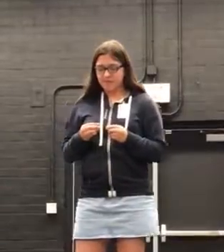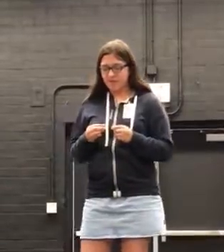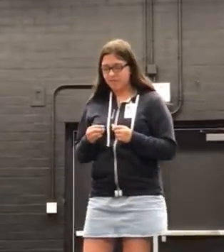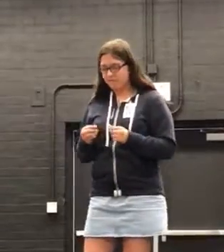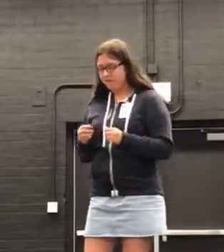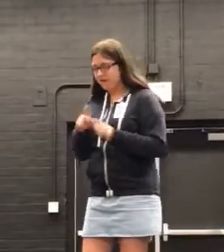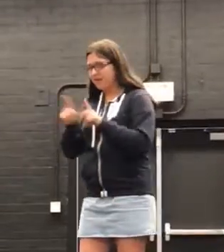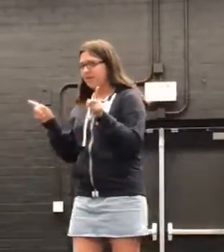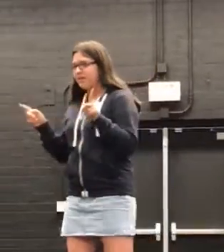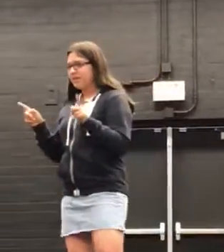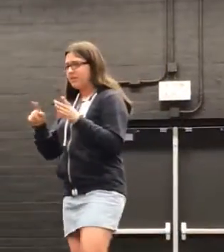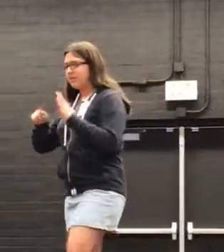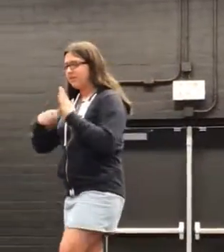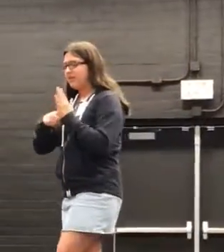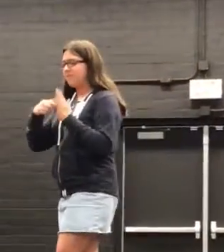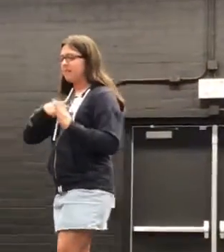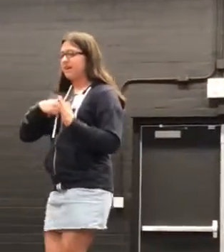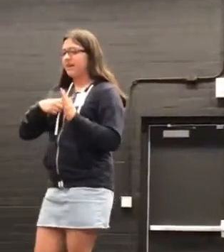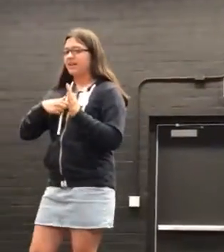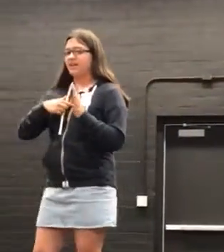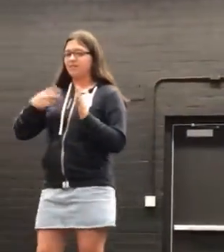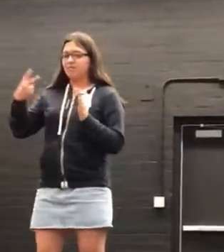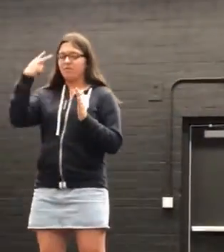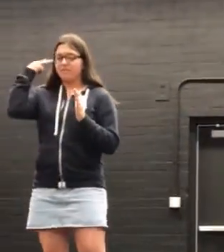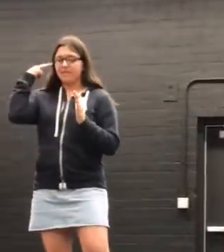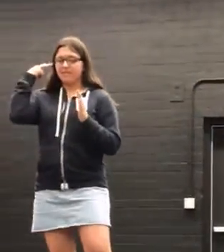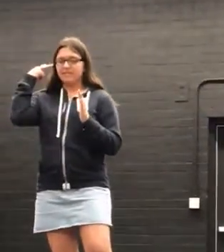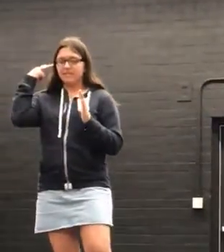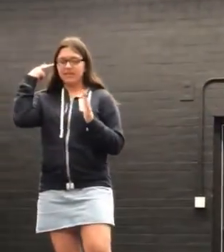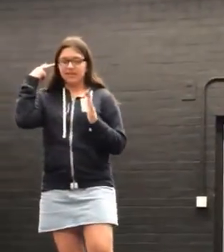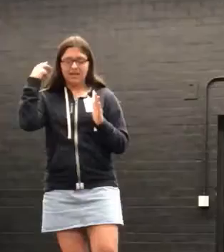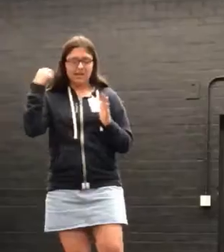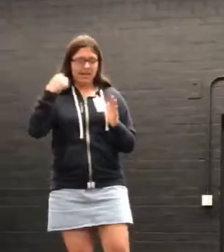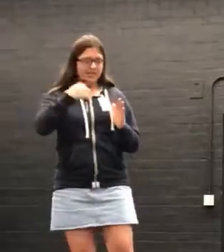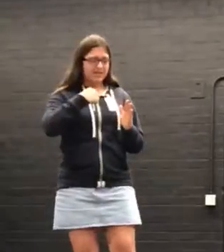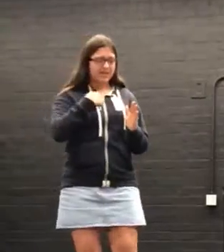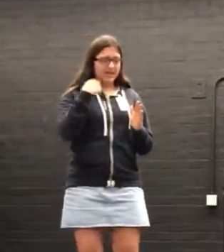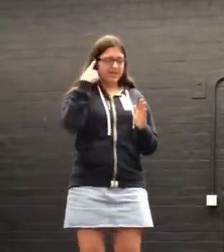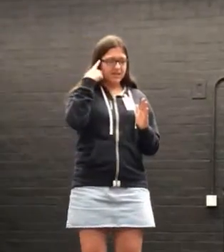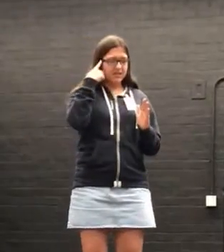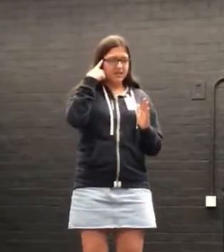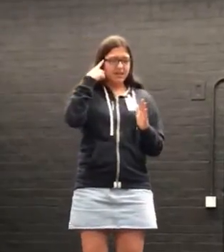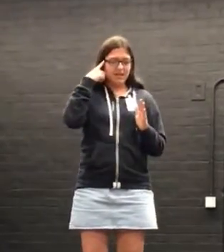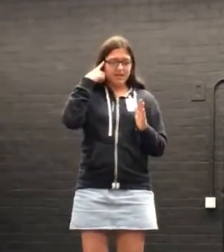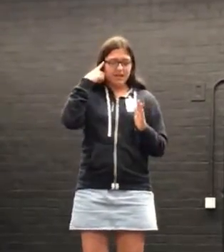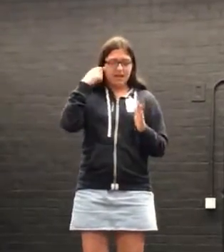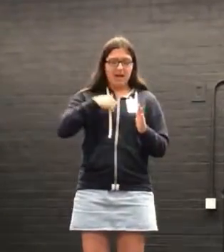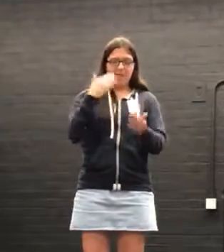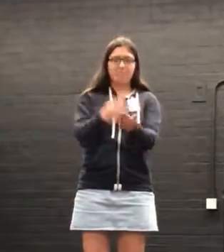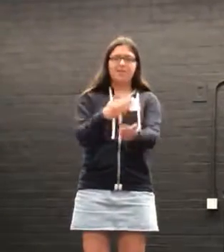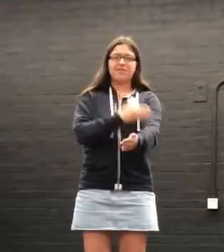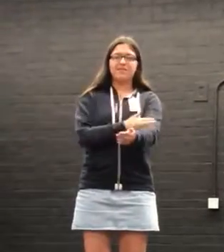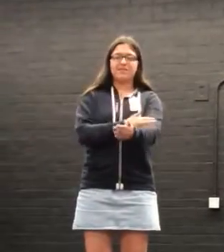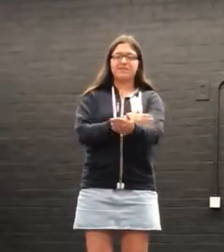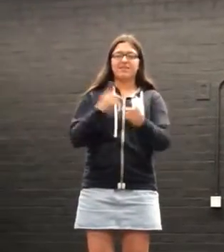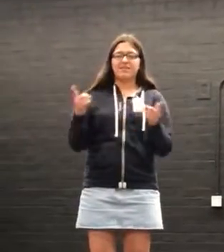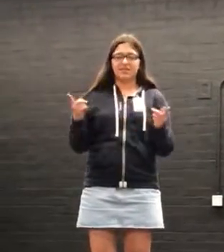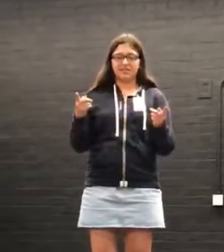But sometimes I reminisce and think I'm better than this.